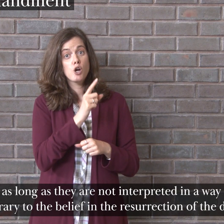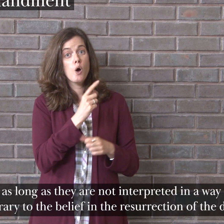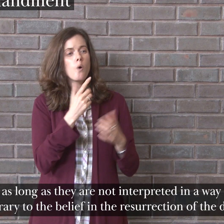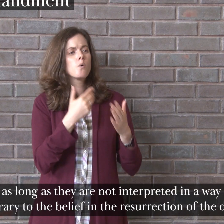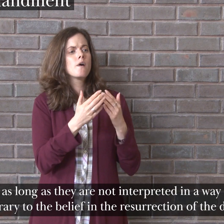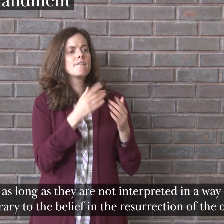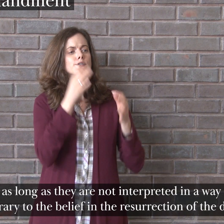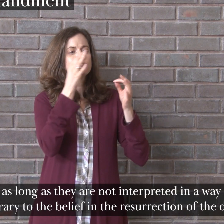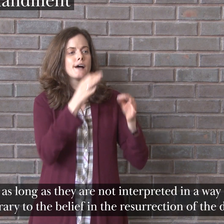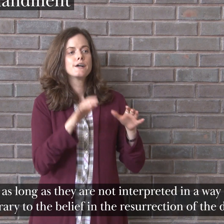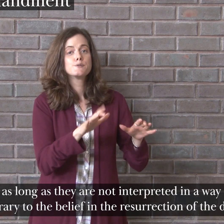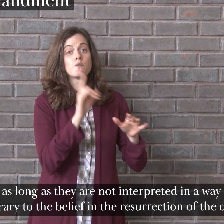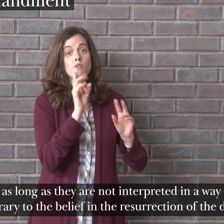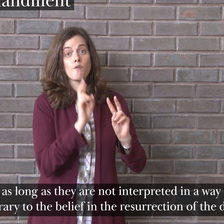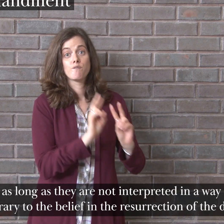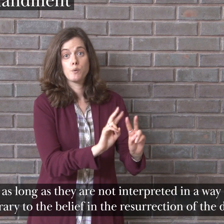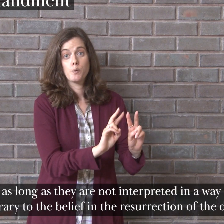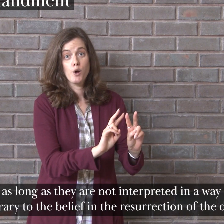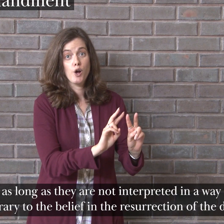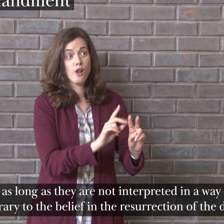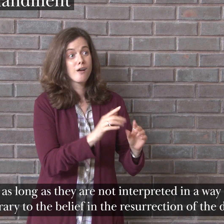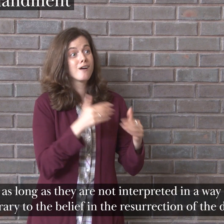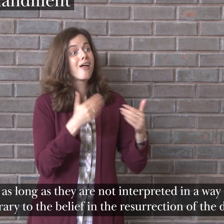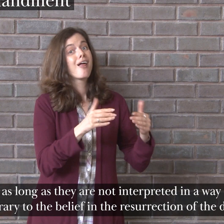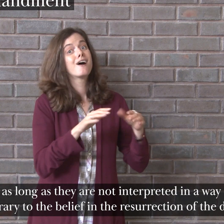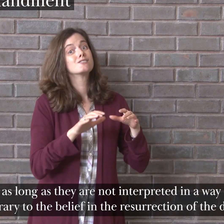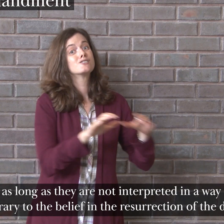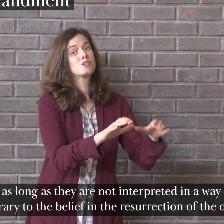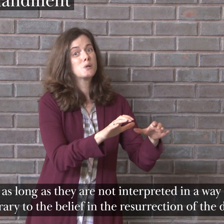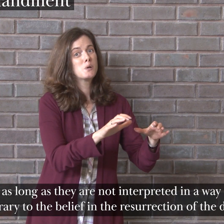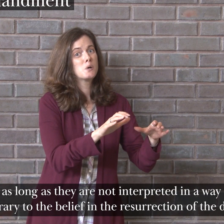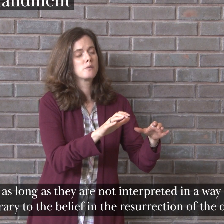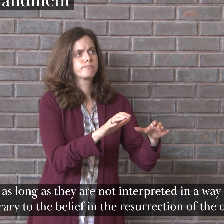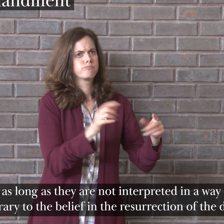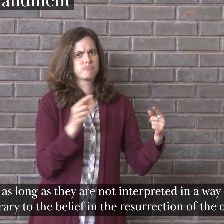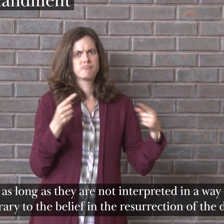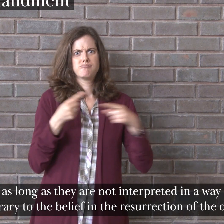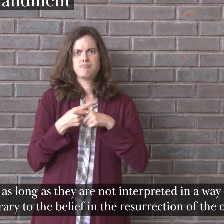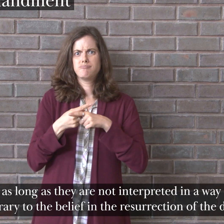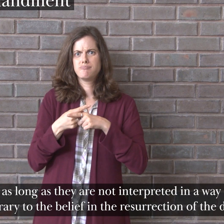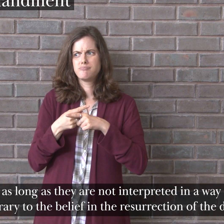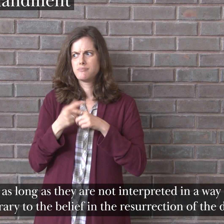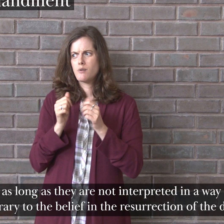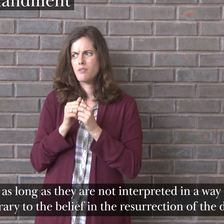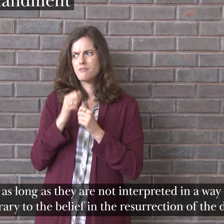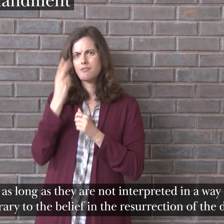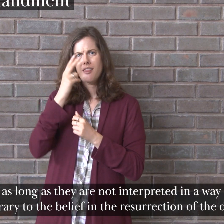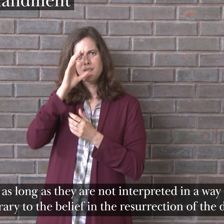not interpreted in a way contrary to the belief in the resurrection of the dead.